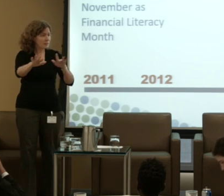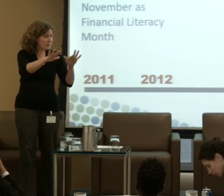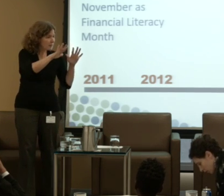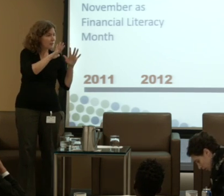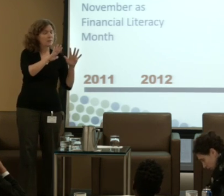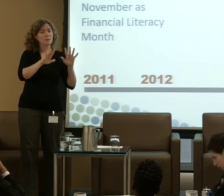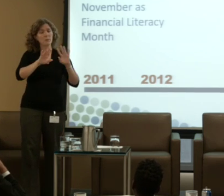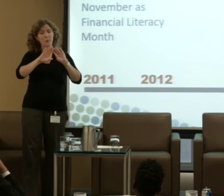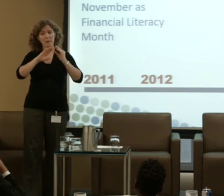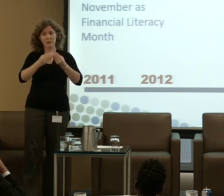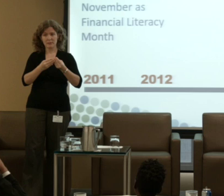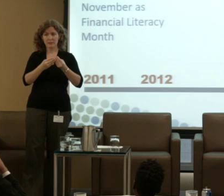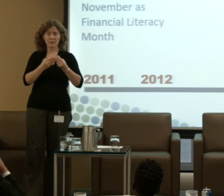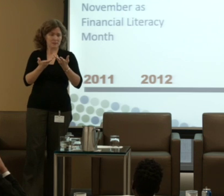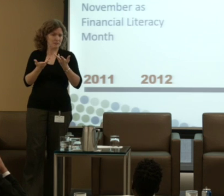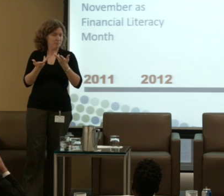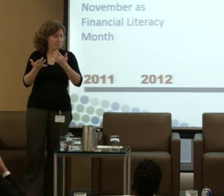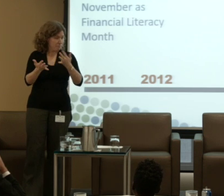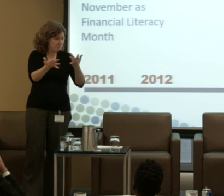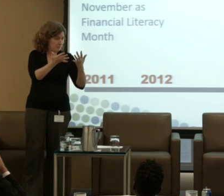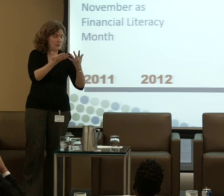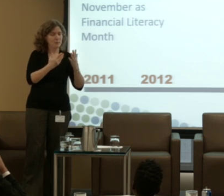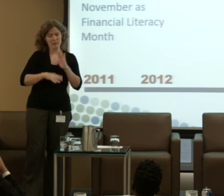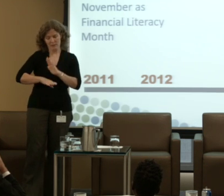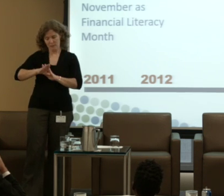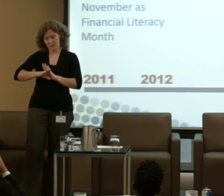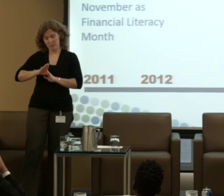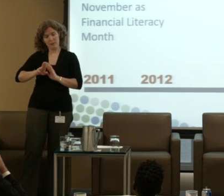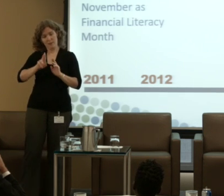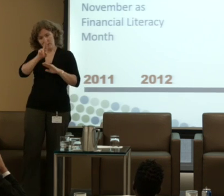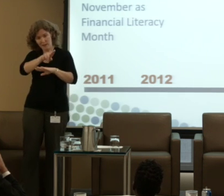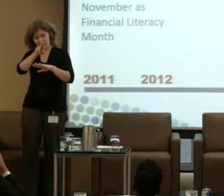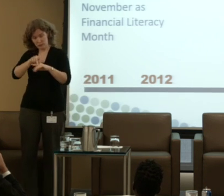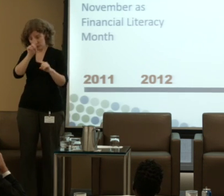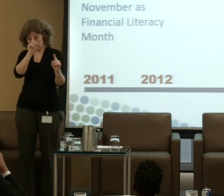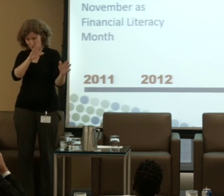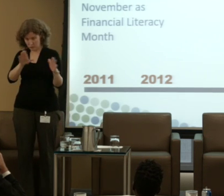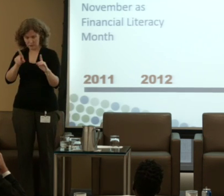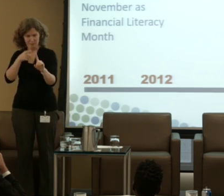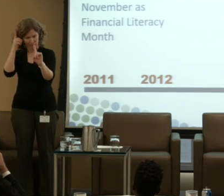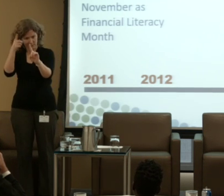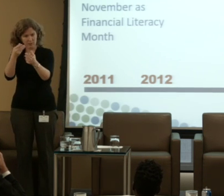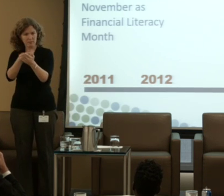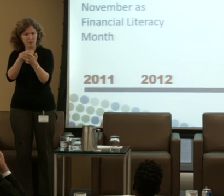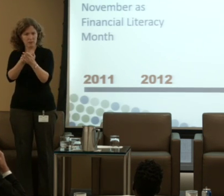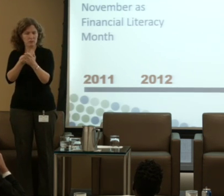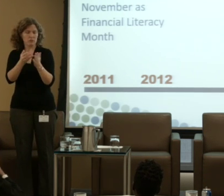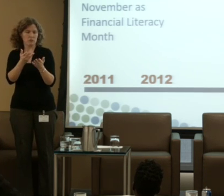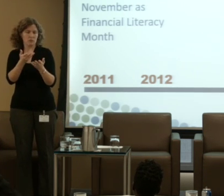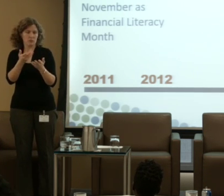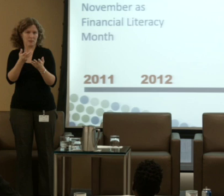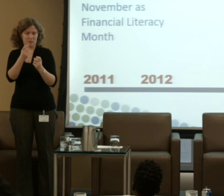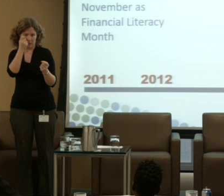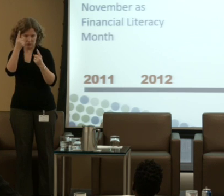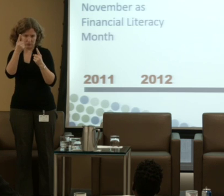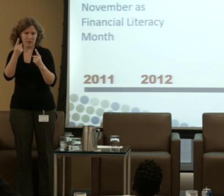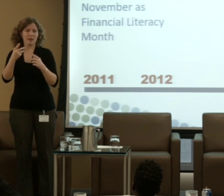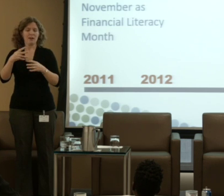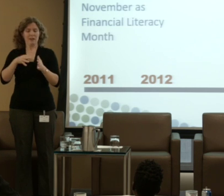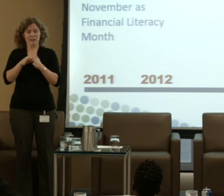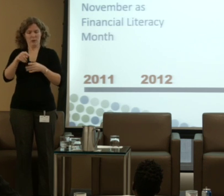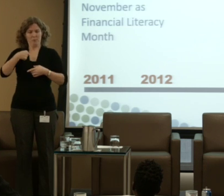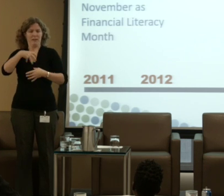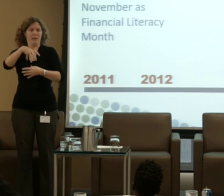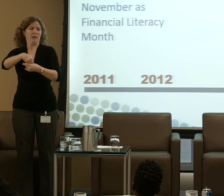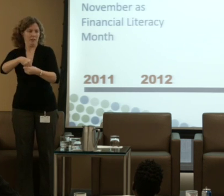organizations like you across the country, we developed the National Strategy for Financial Literacy, Count Me in Canada. The Financial Consumer